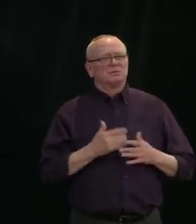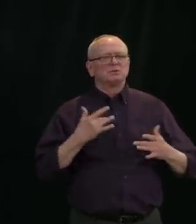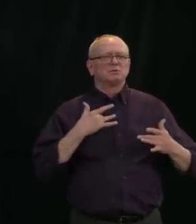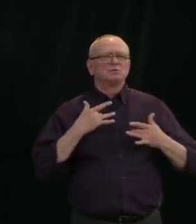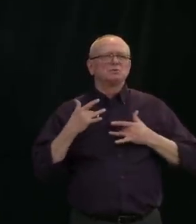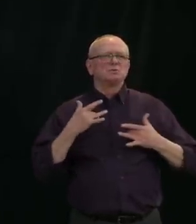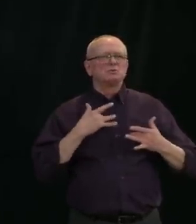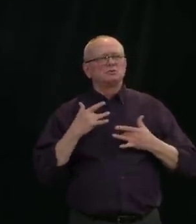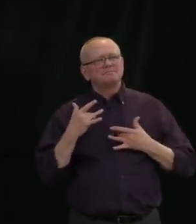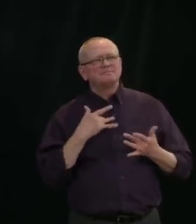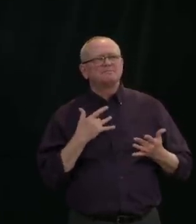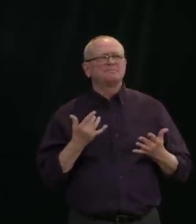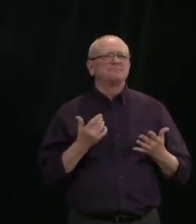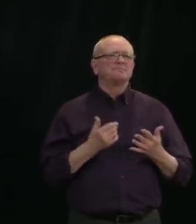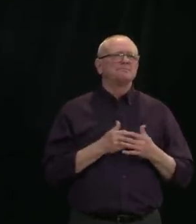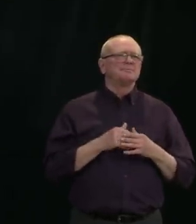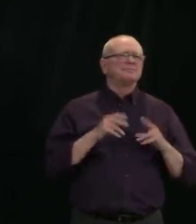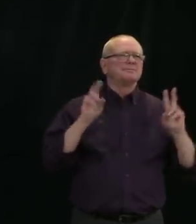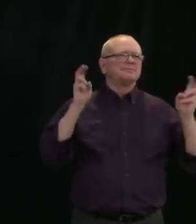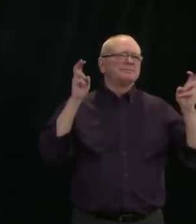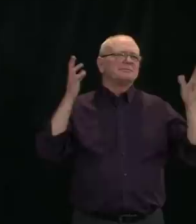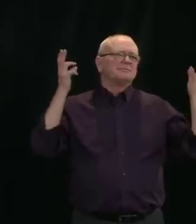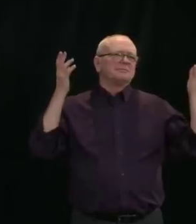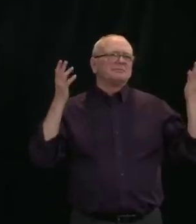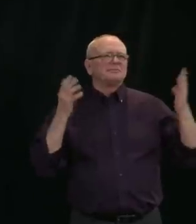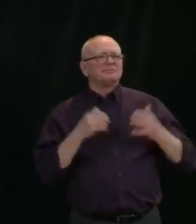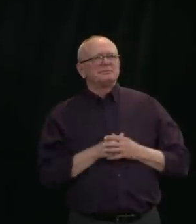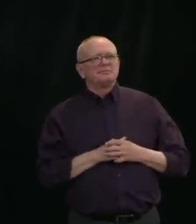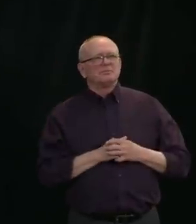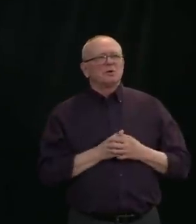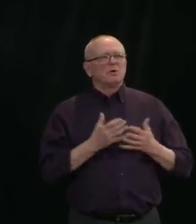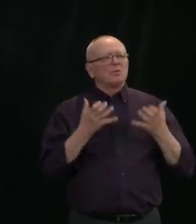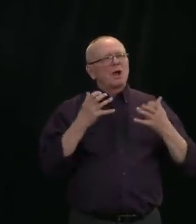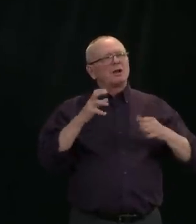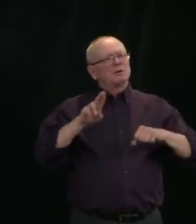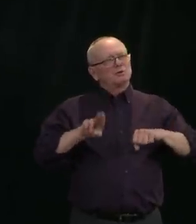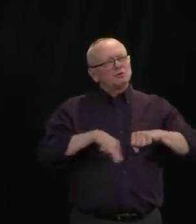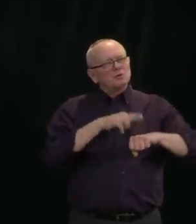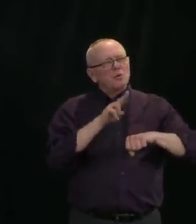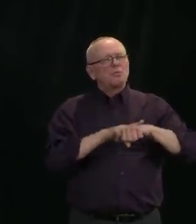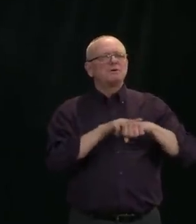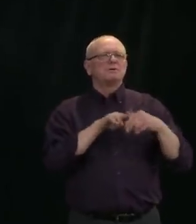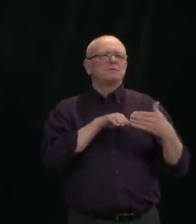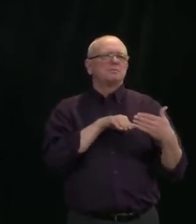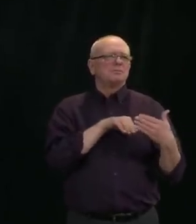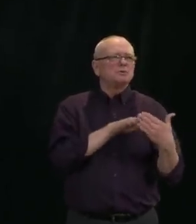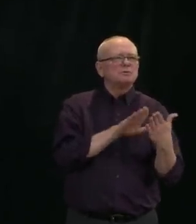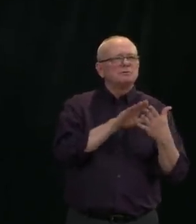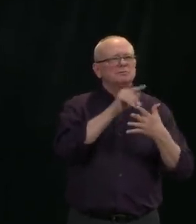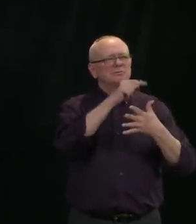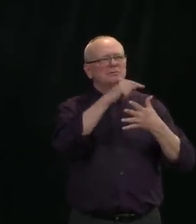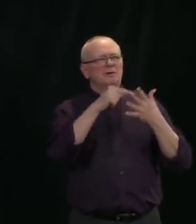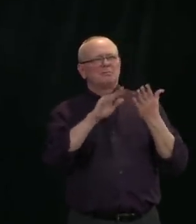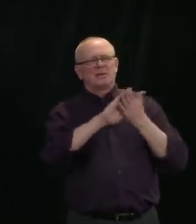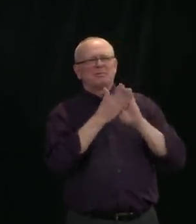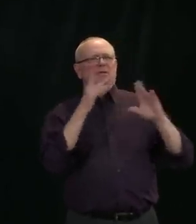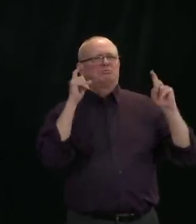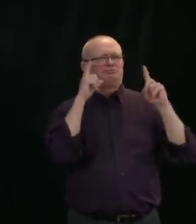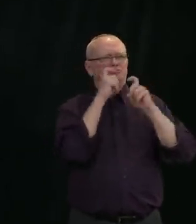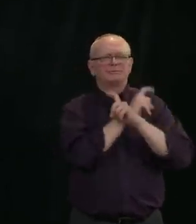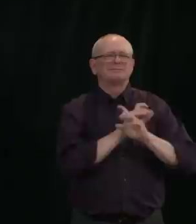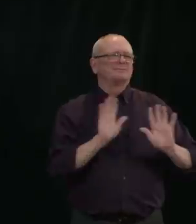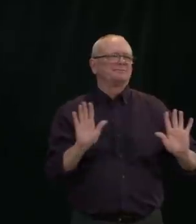normal approach to what are called complex modifiers. The government suspended those changes indefinitely precisely because of the pandemic situation.